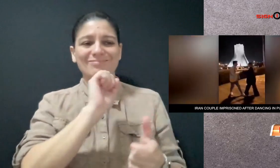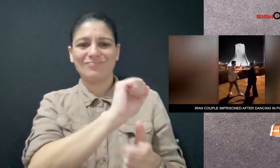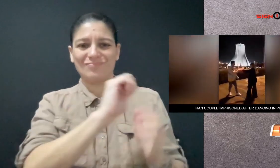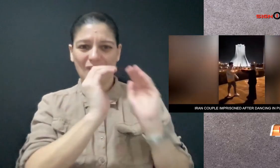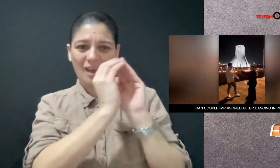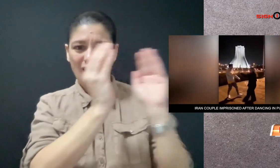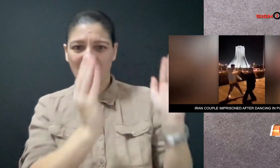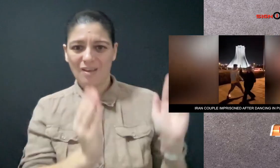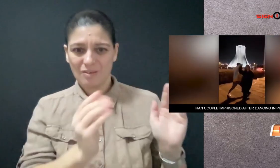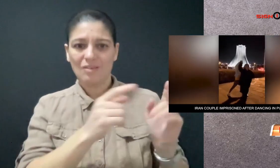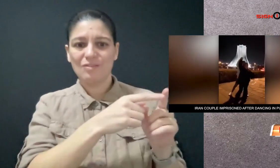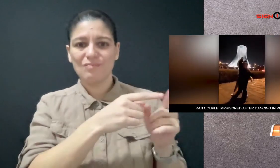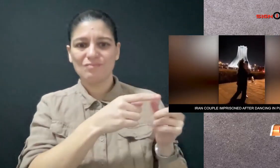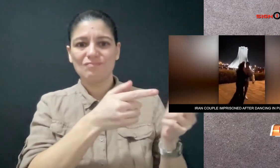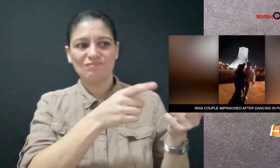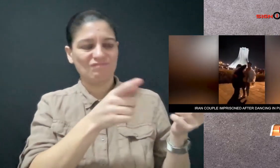and arrested them.